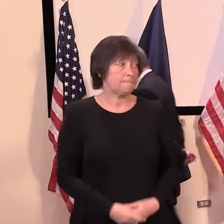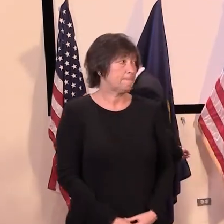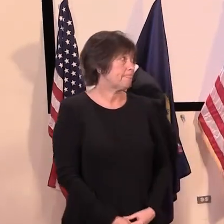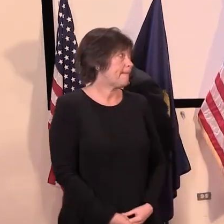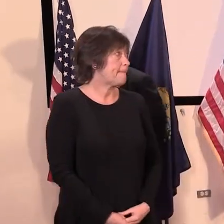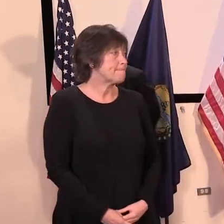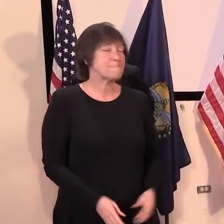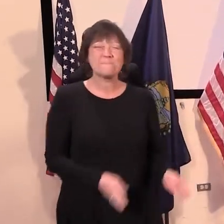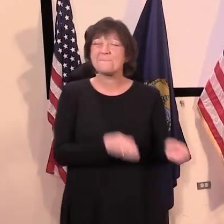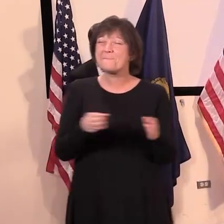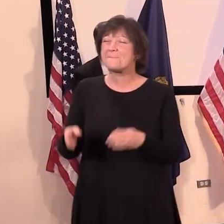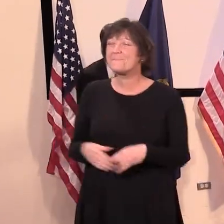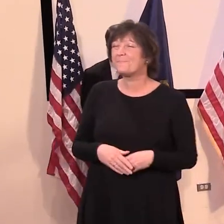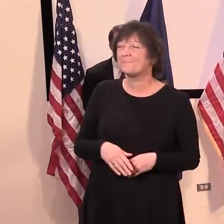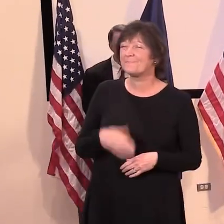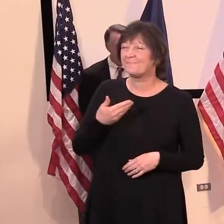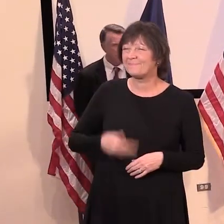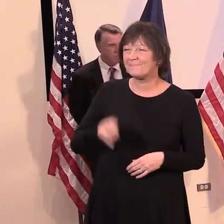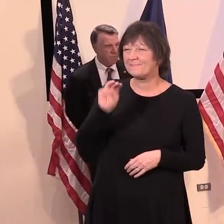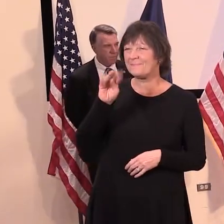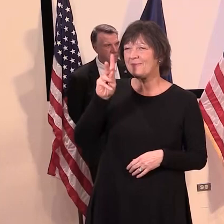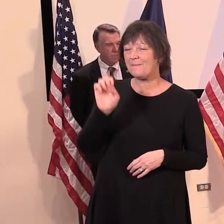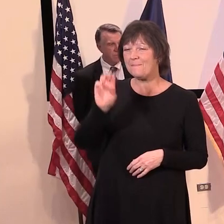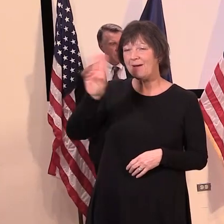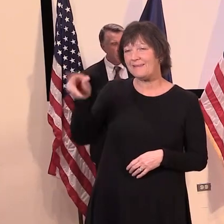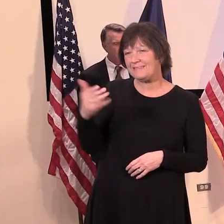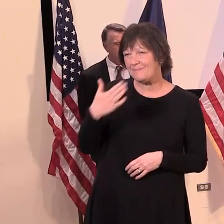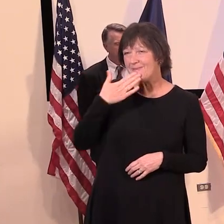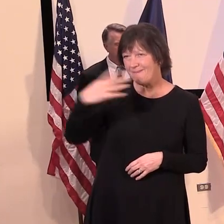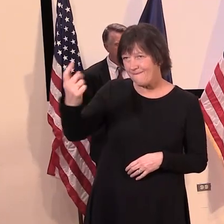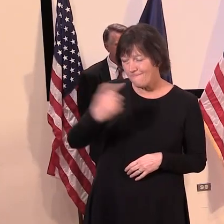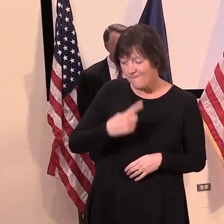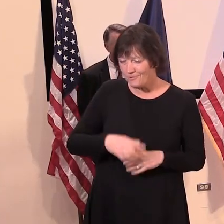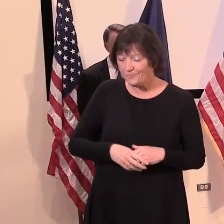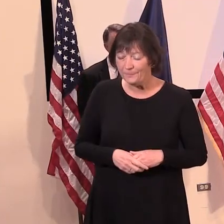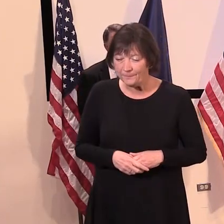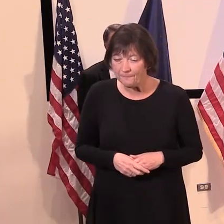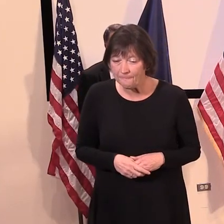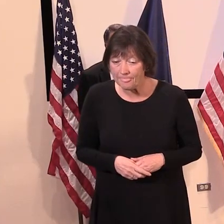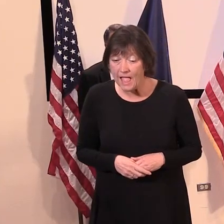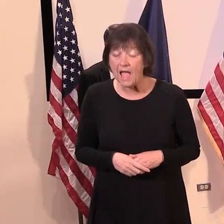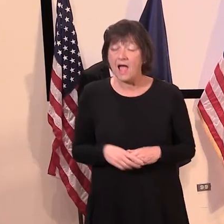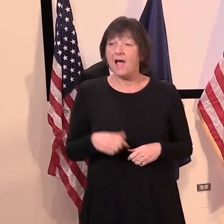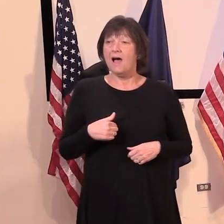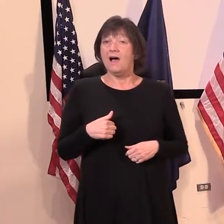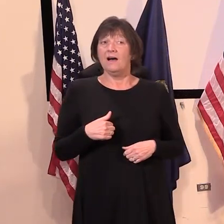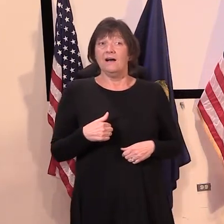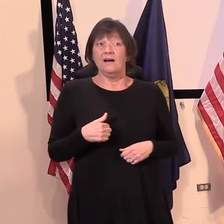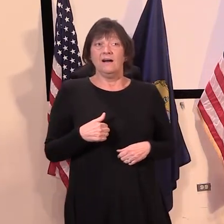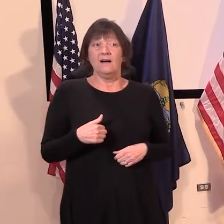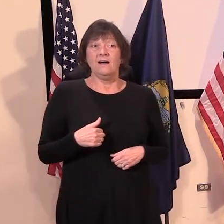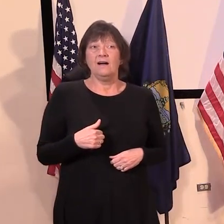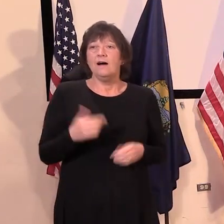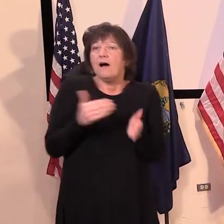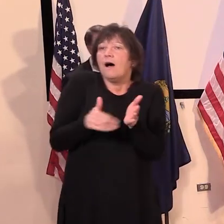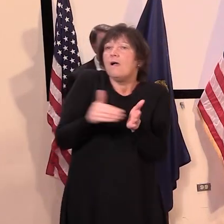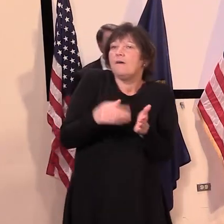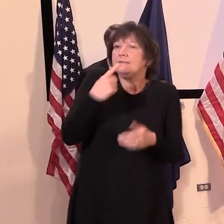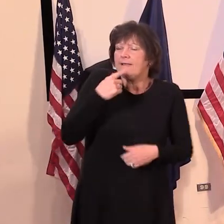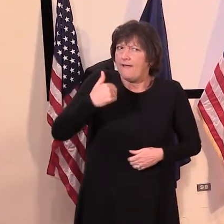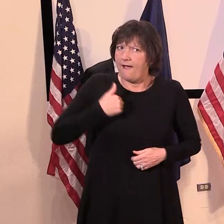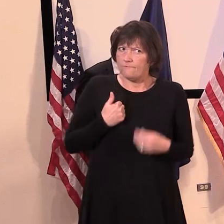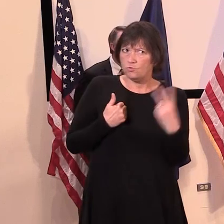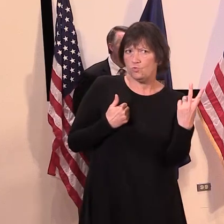Dan, Mike Smith. Thank you for the, uh, for the question. Um, I, I often say I have two health commissioners. One